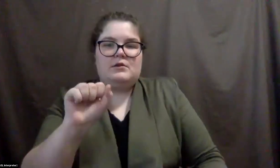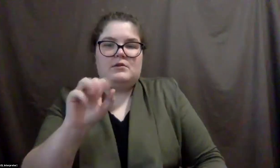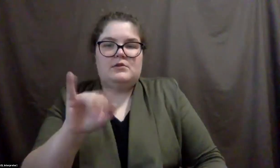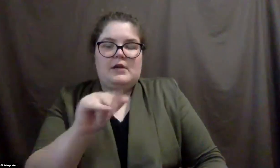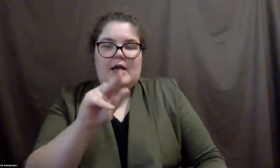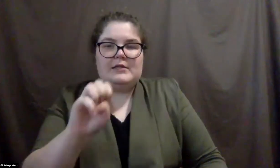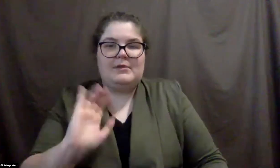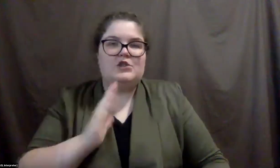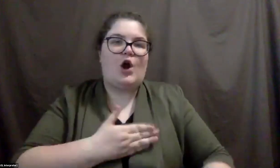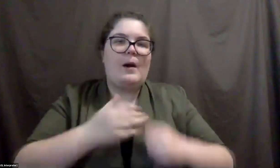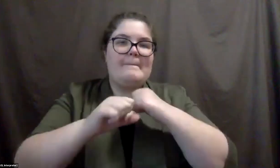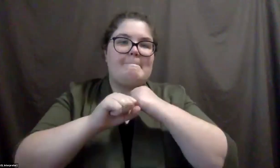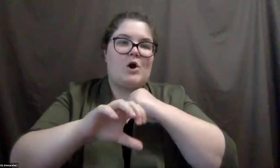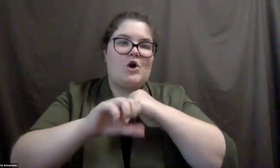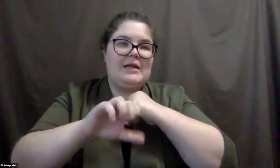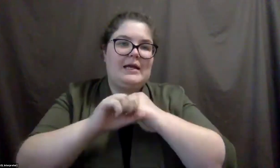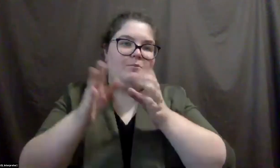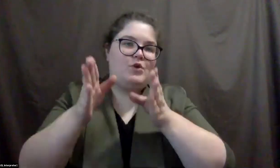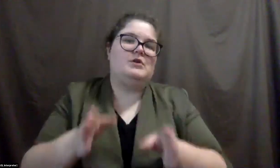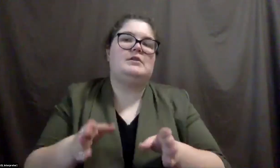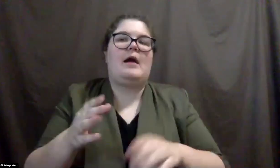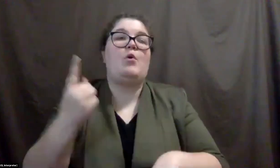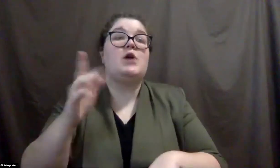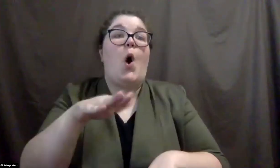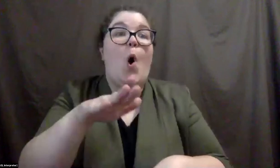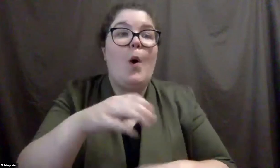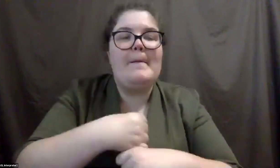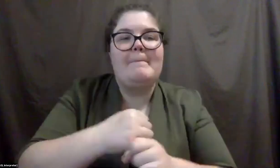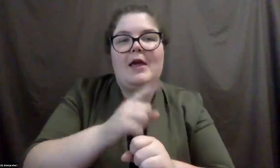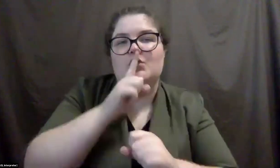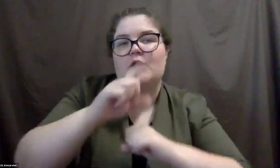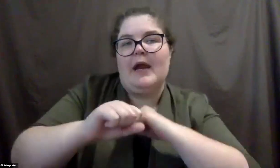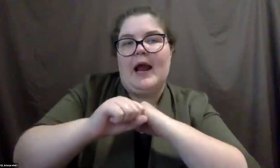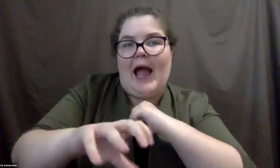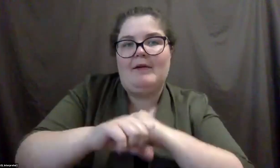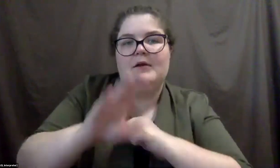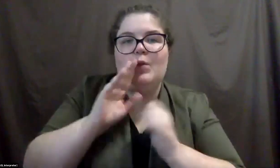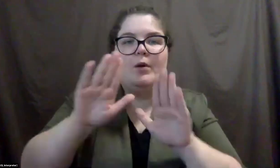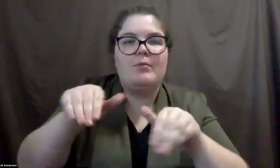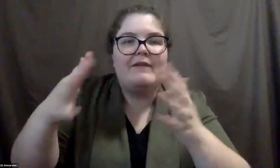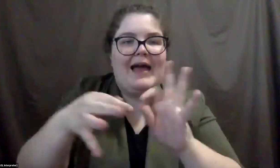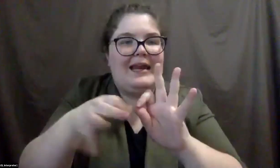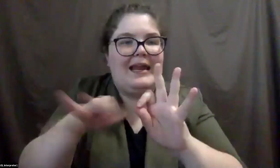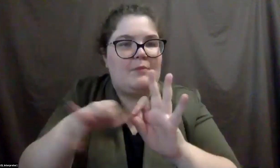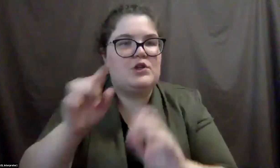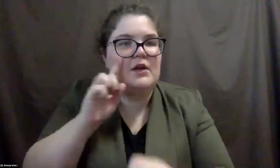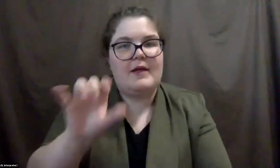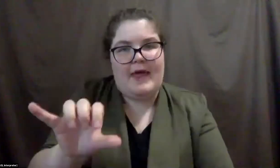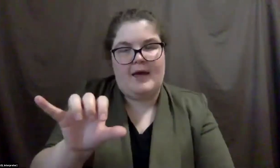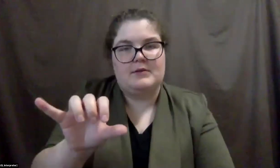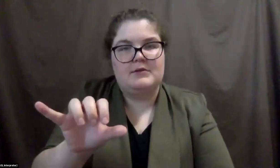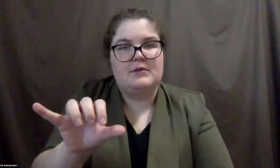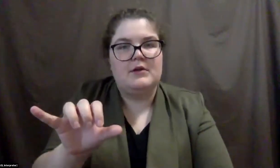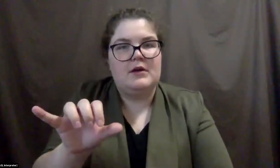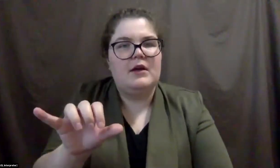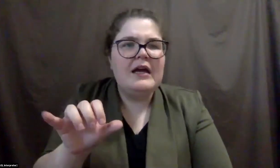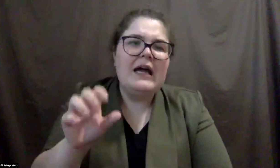marketing person. And I, I'm constantly like, oh yeah, let's make sure we advertise, we're, we're providing captioning for this. And so it is a